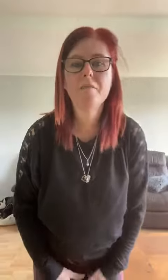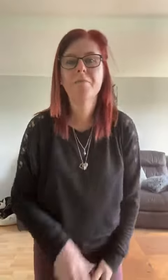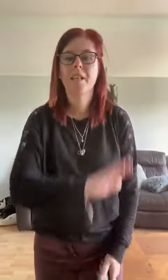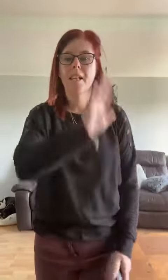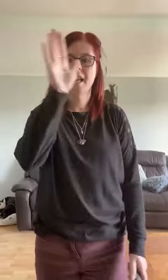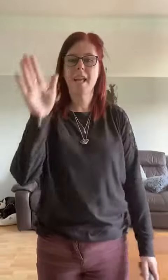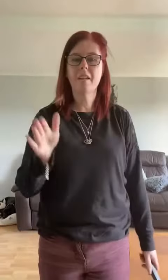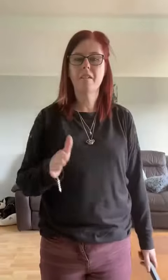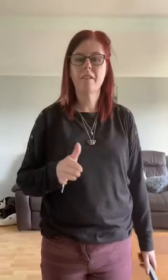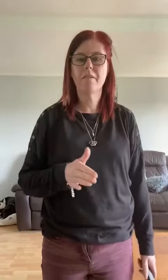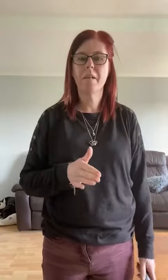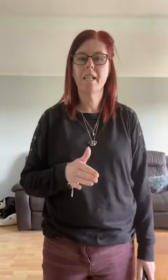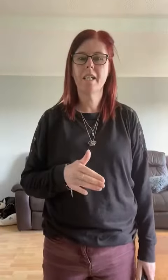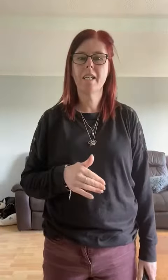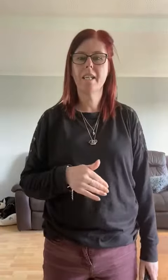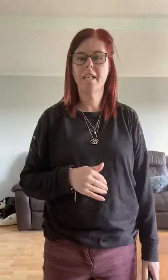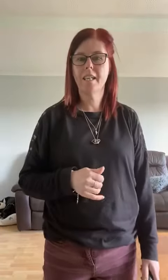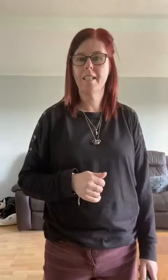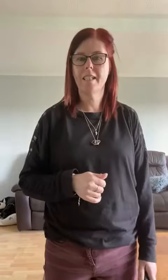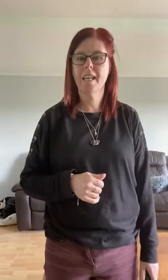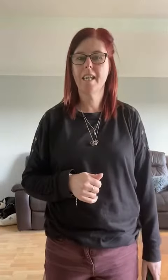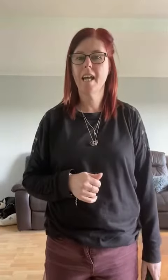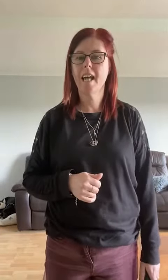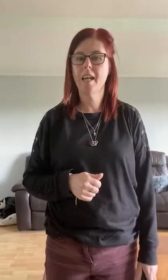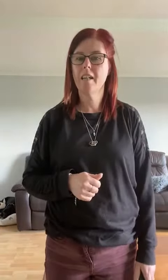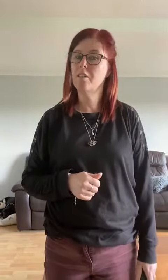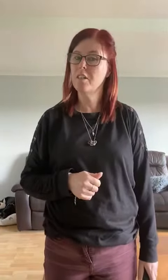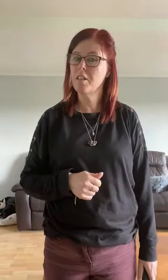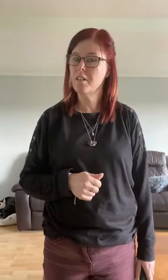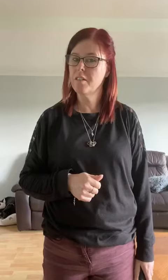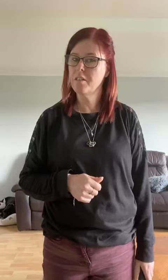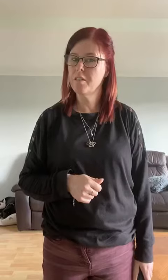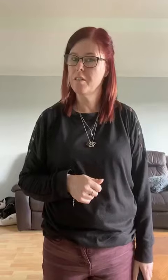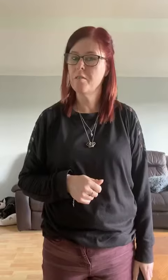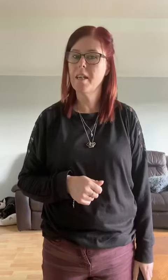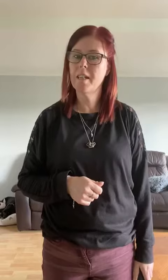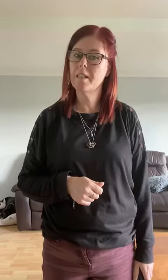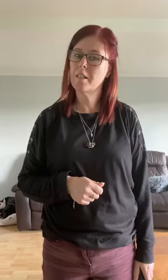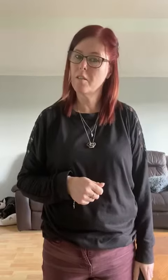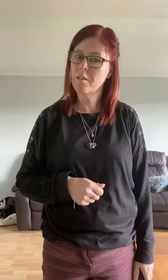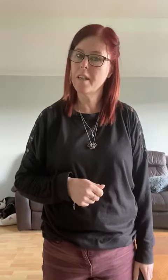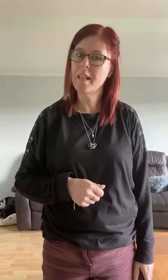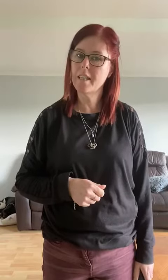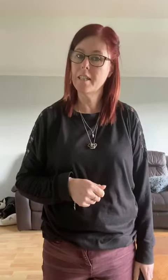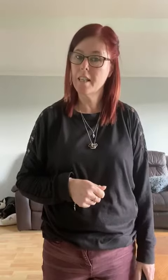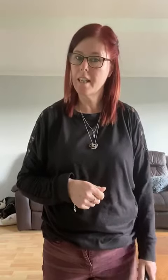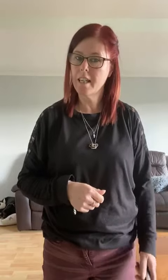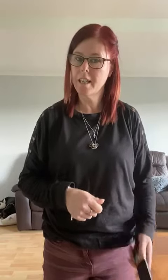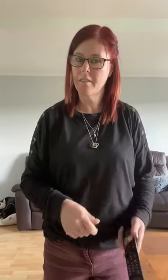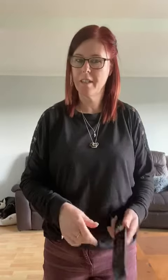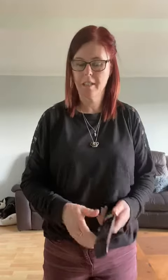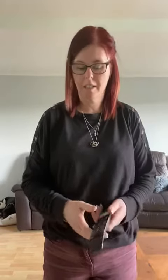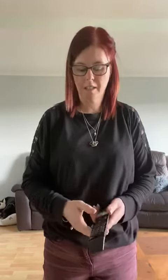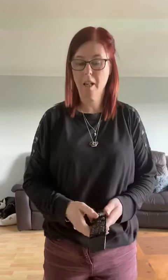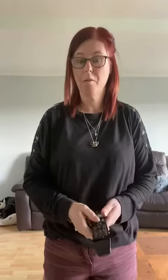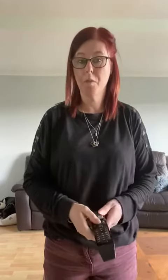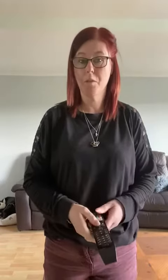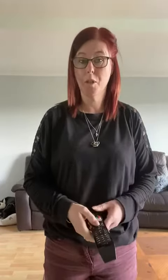hello everybody Lisa here and just going to do you a song in sign language hope you enjoy